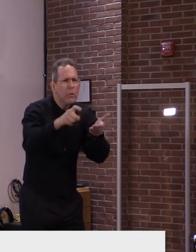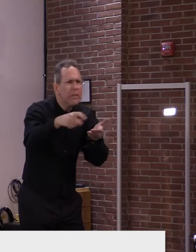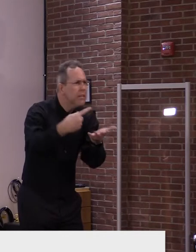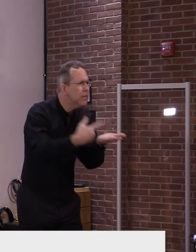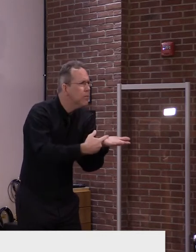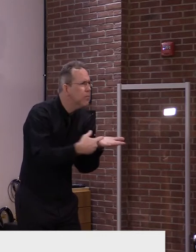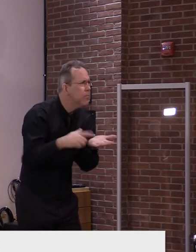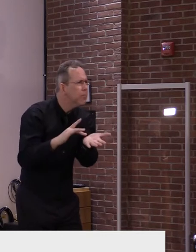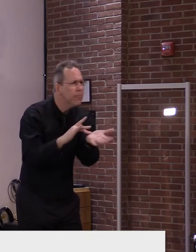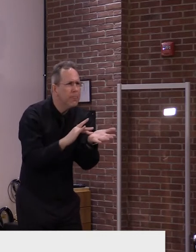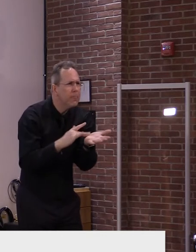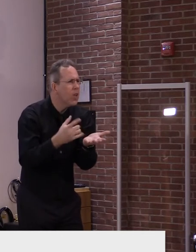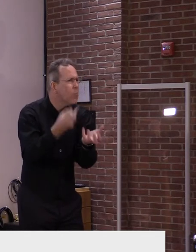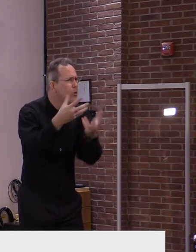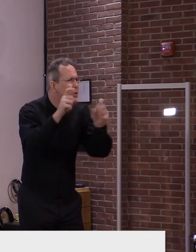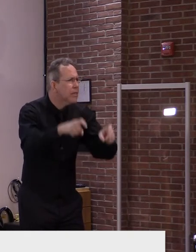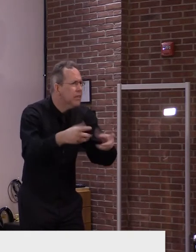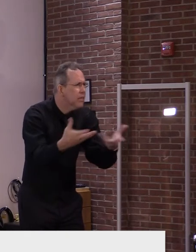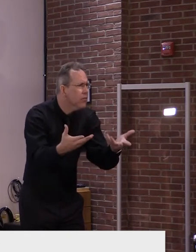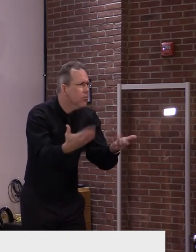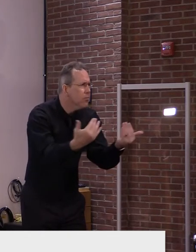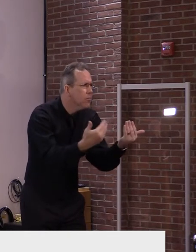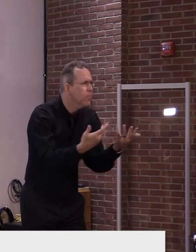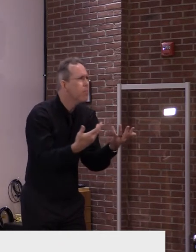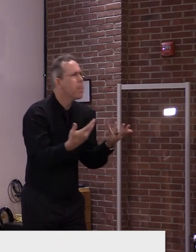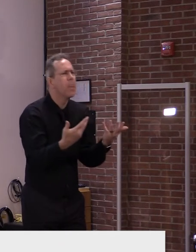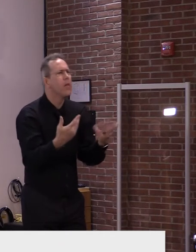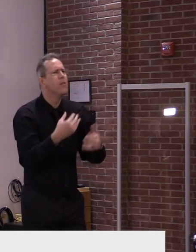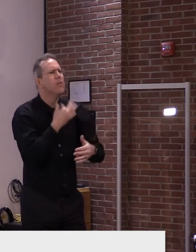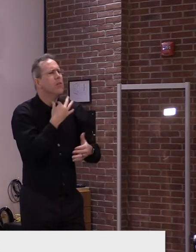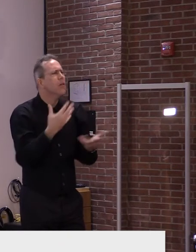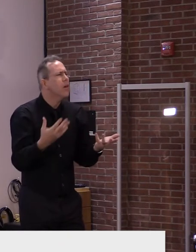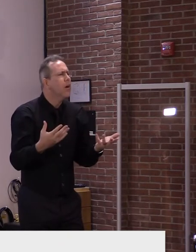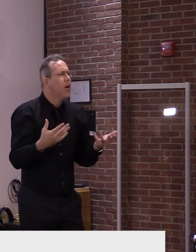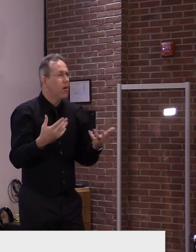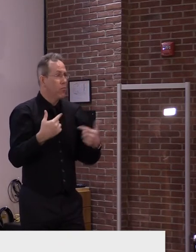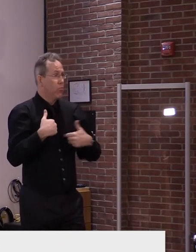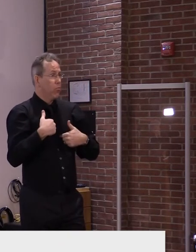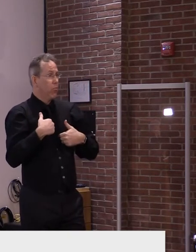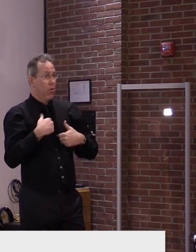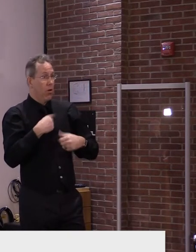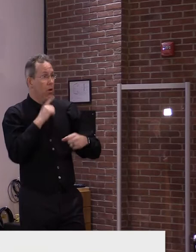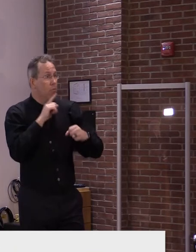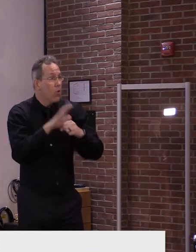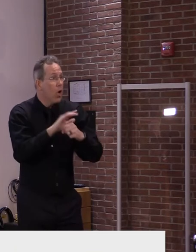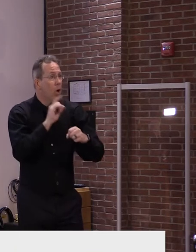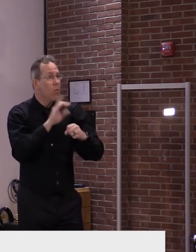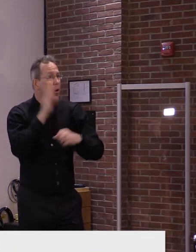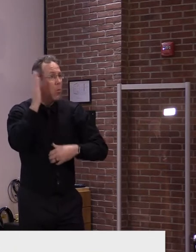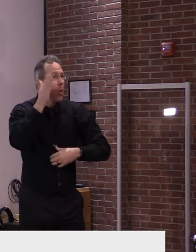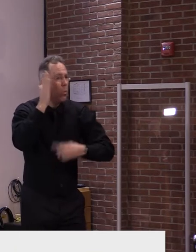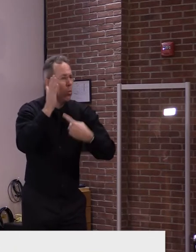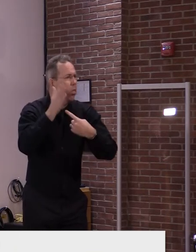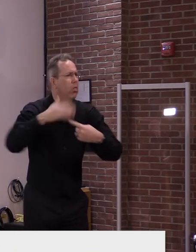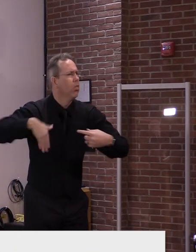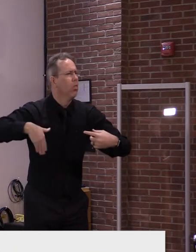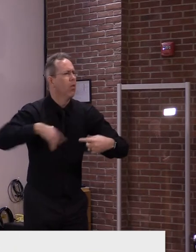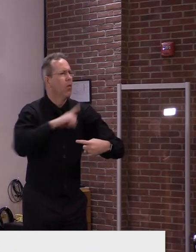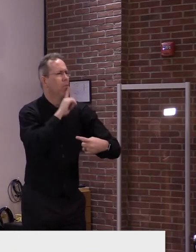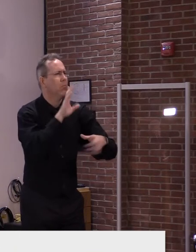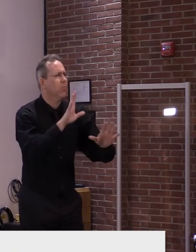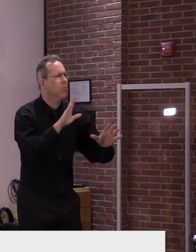for those groups. There's no promises here, but, um, we're looking at those groups in terms of, uh,